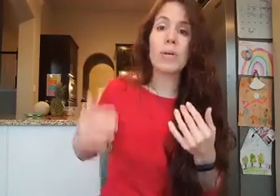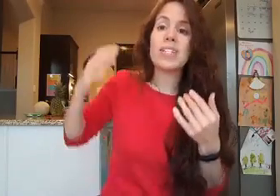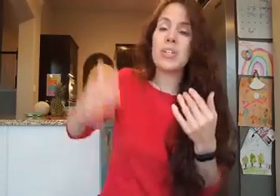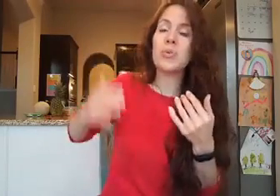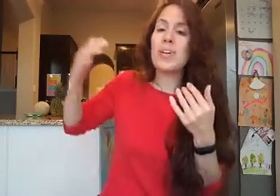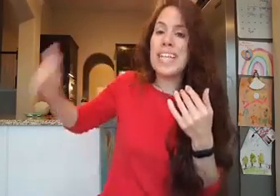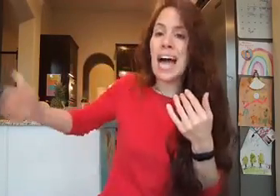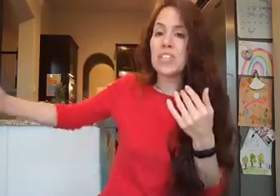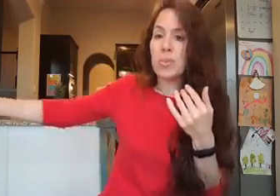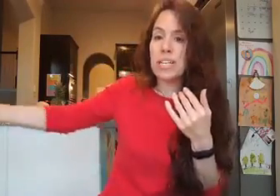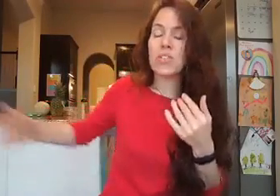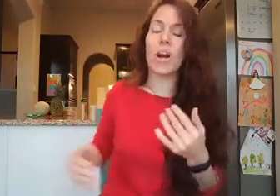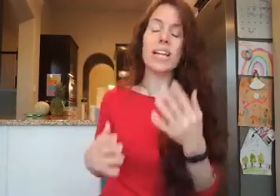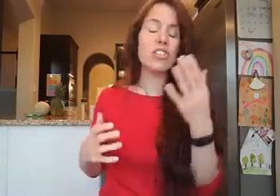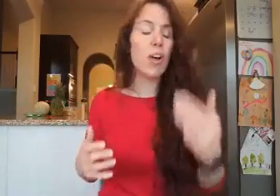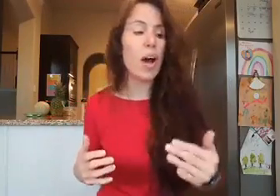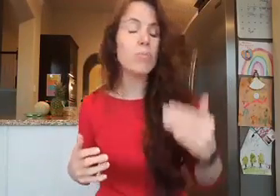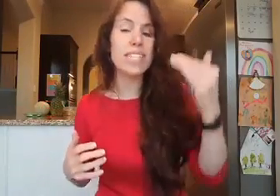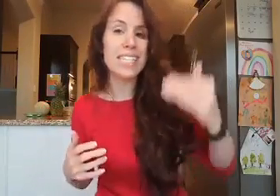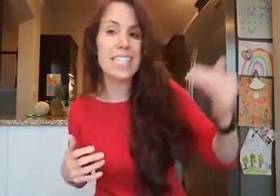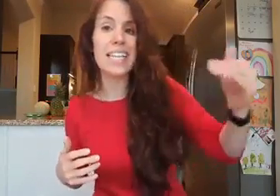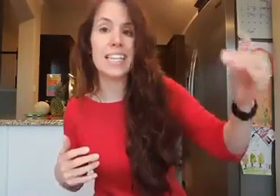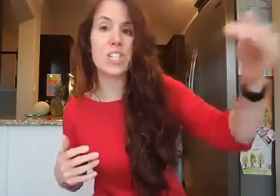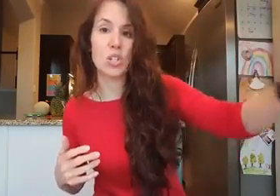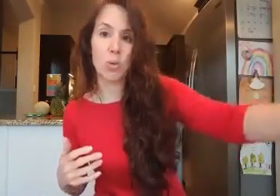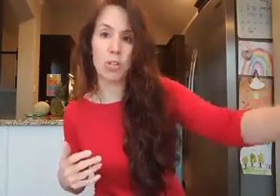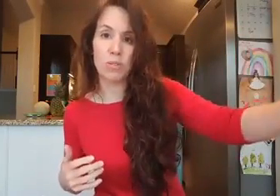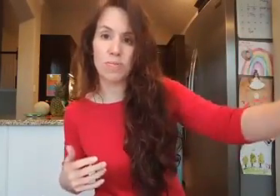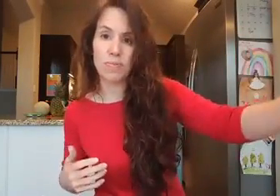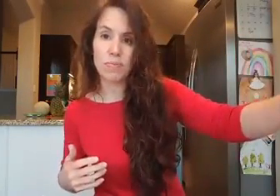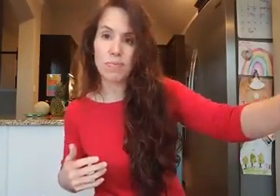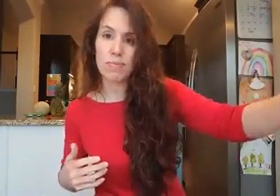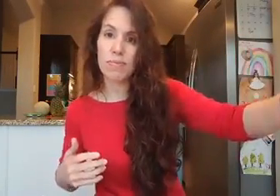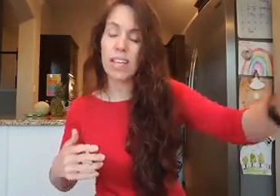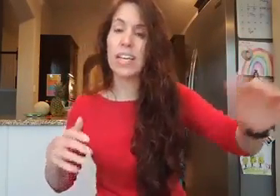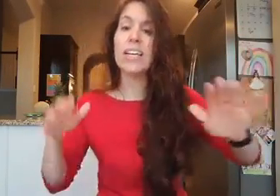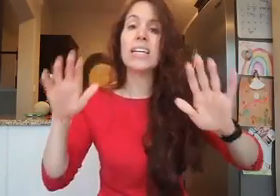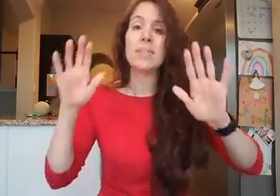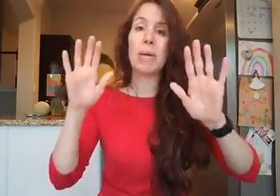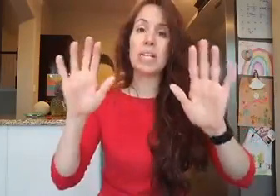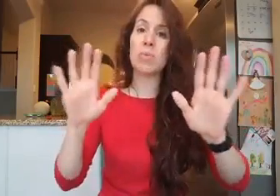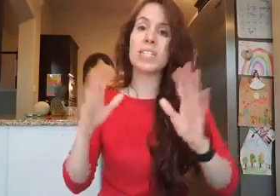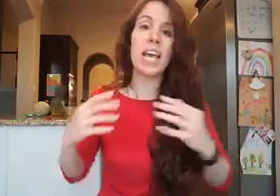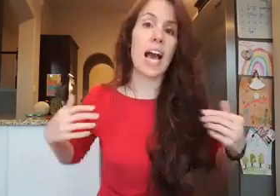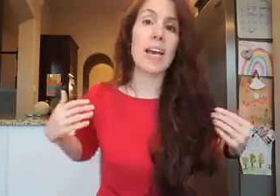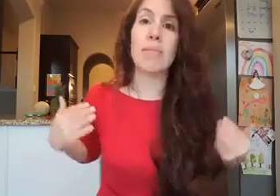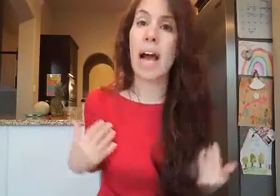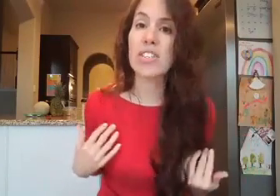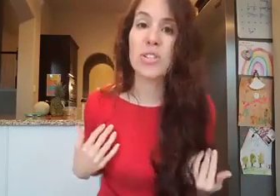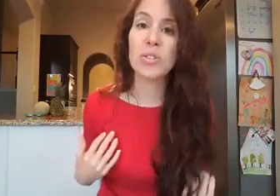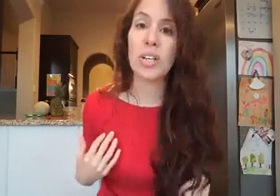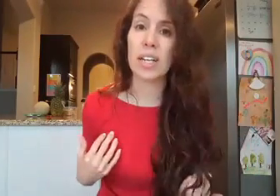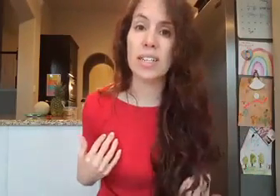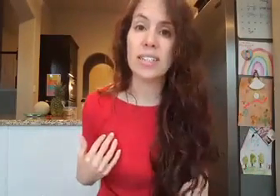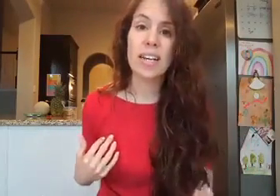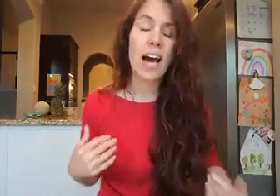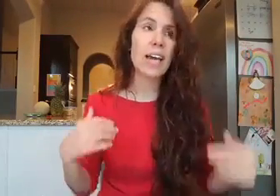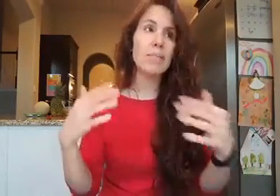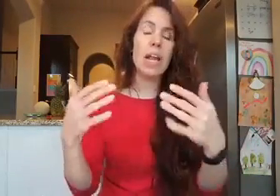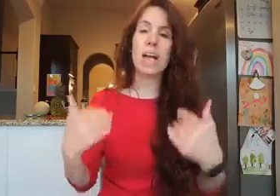to not do this, or I need your help to see this through because we're saying, I am not too good. I am not